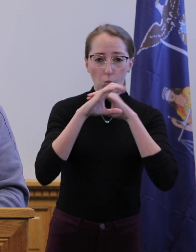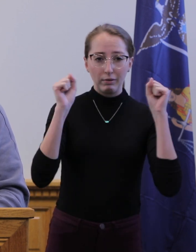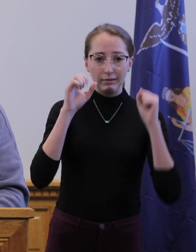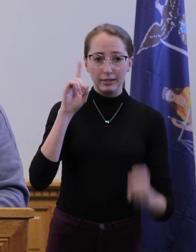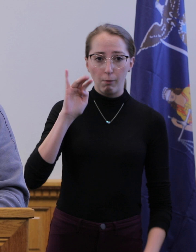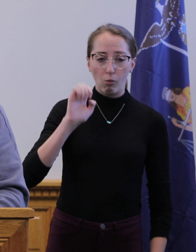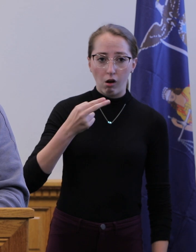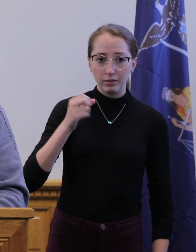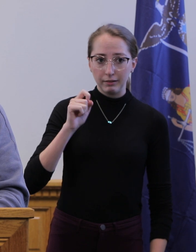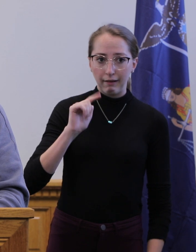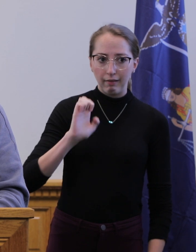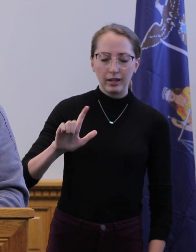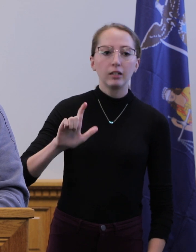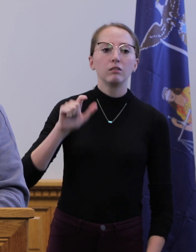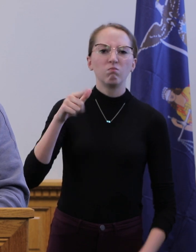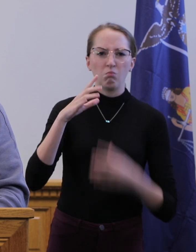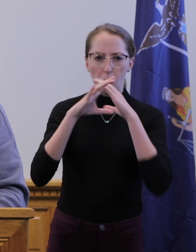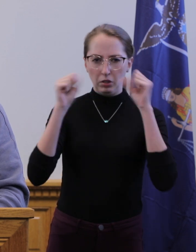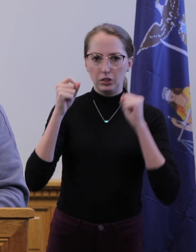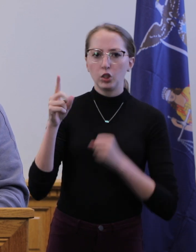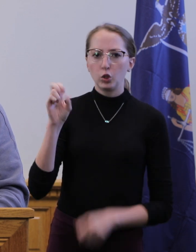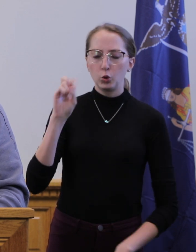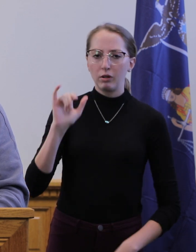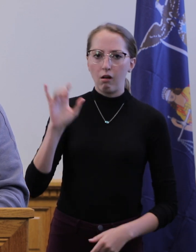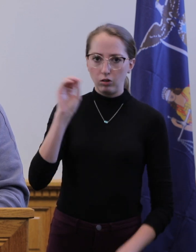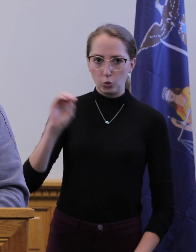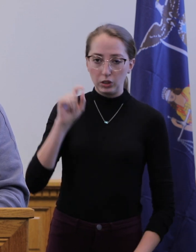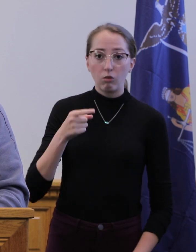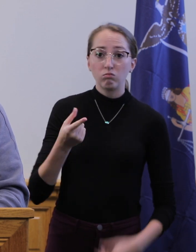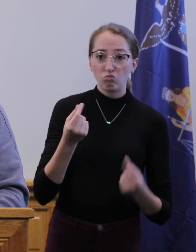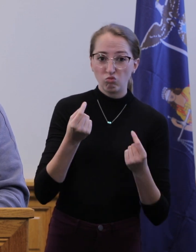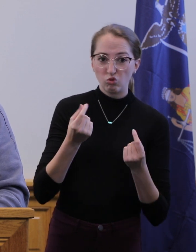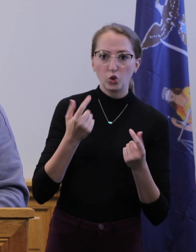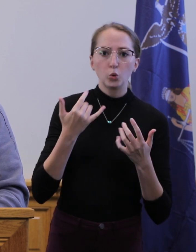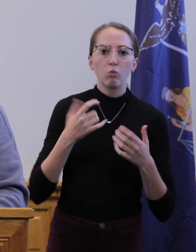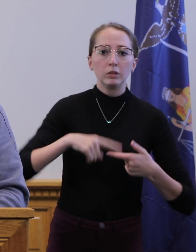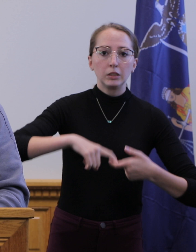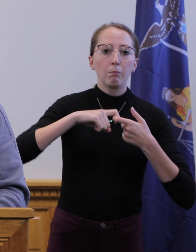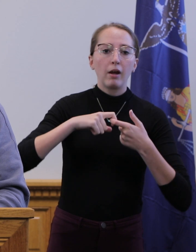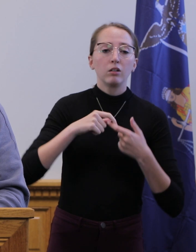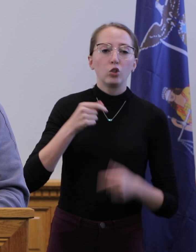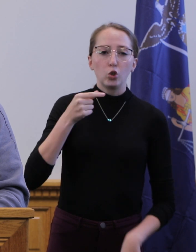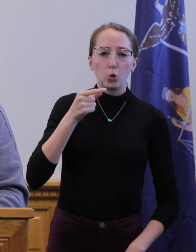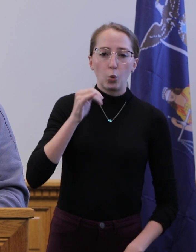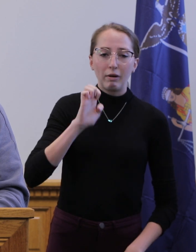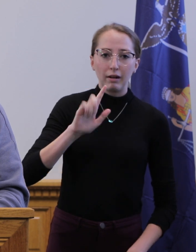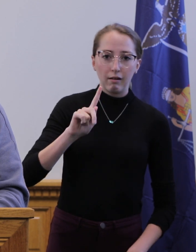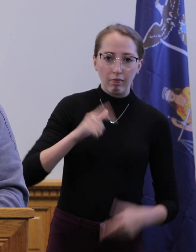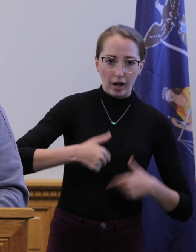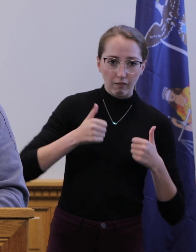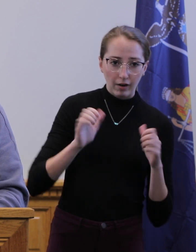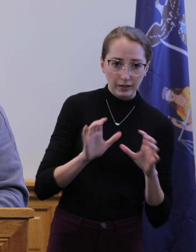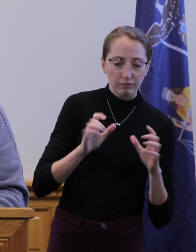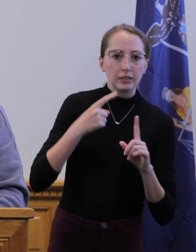-19, both on and off campus. These include suspended athletic and Greek-like activities, suspension of in-person